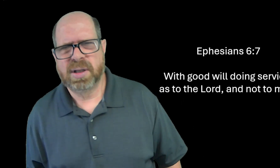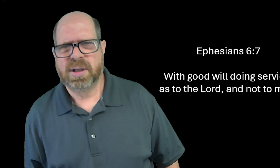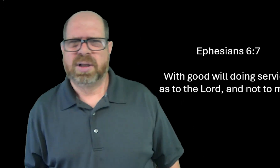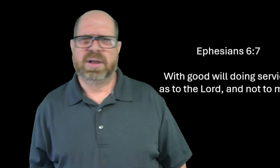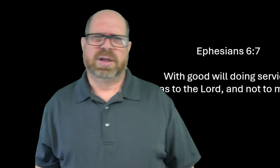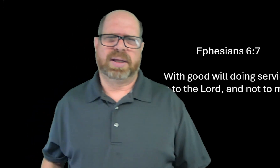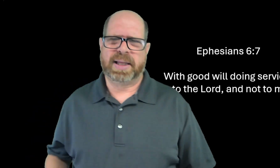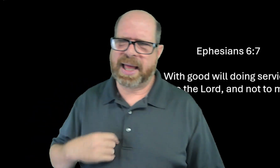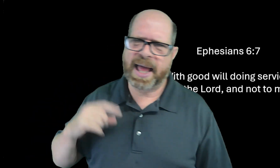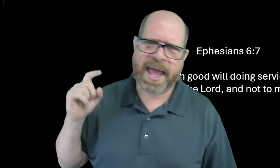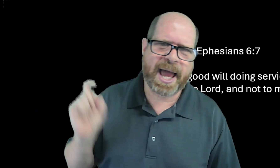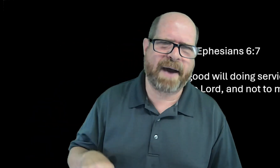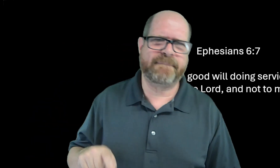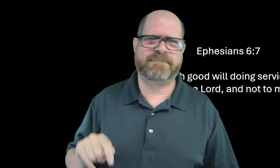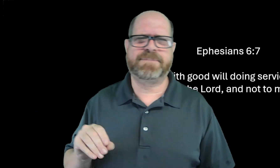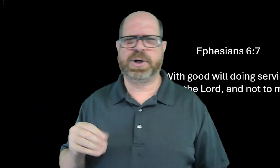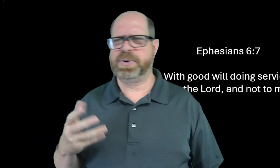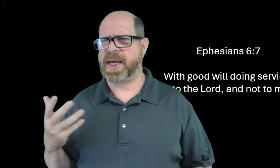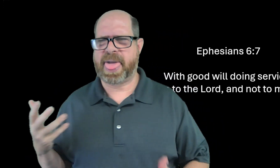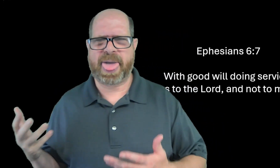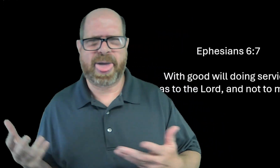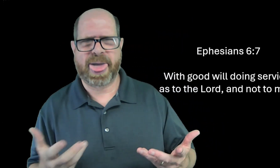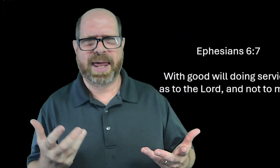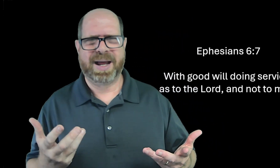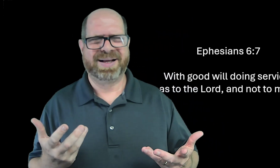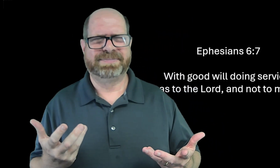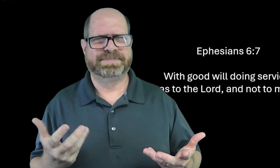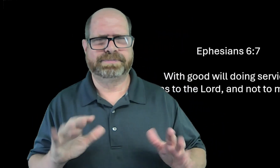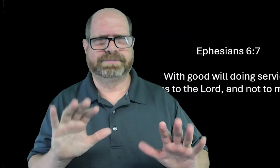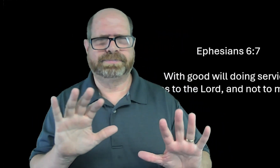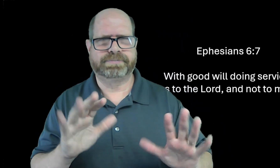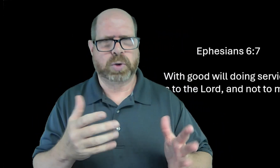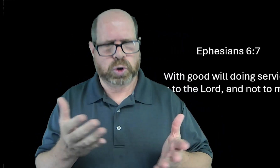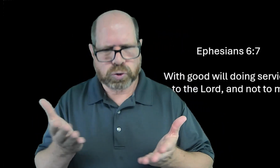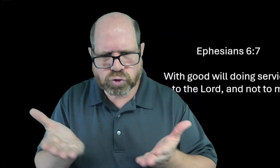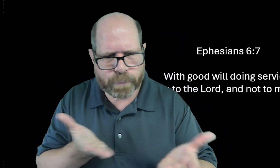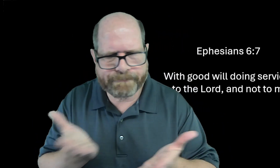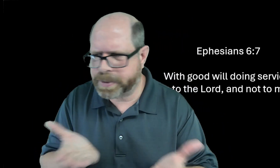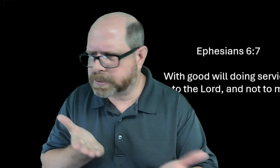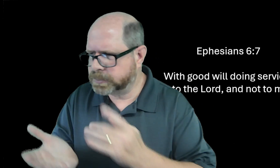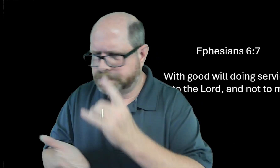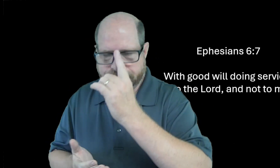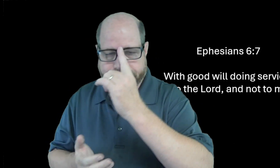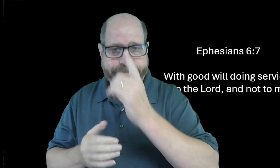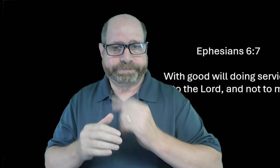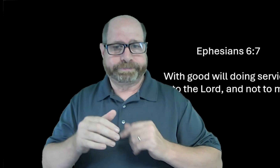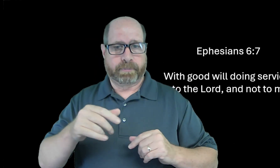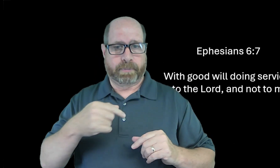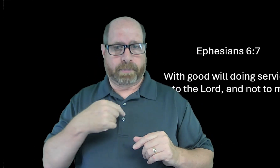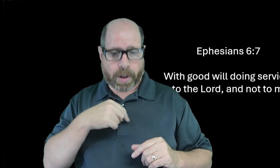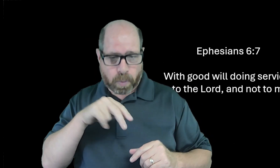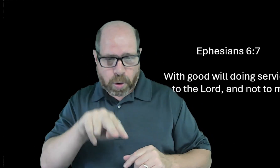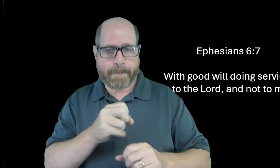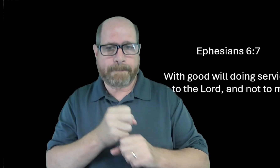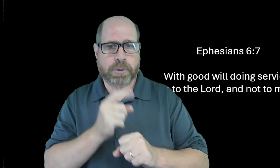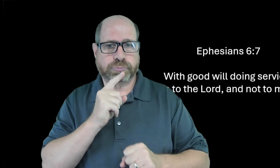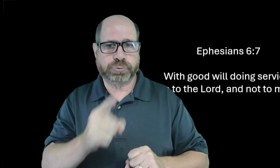instead of complaining or saying oh i have to do this and i don't want to when you serve god